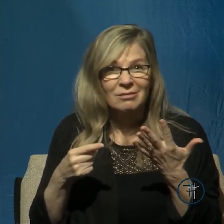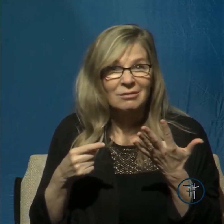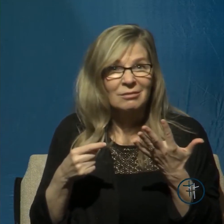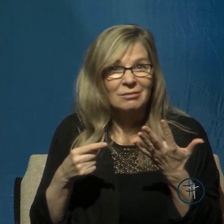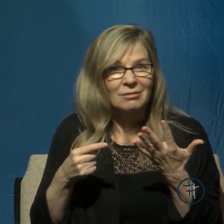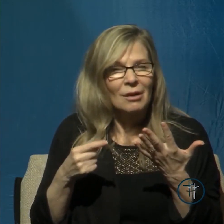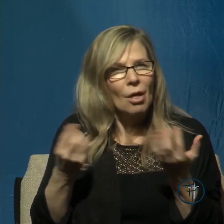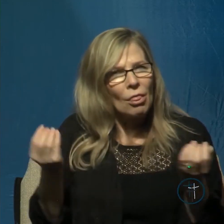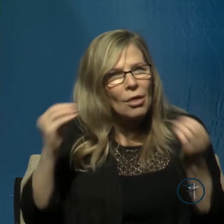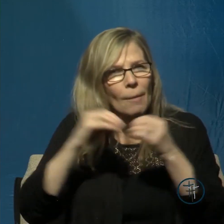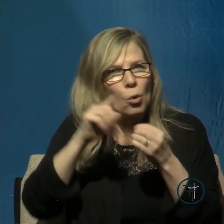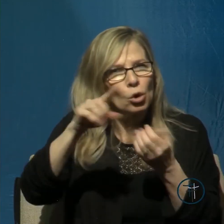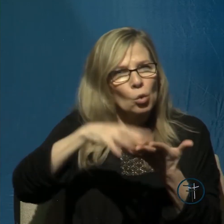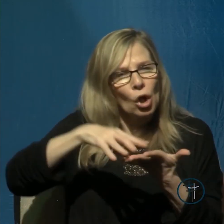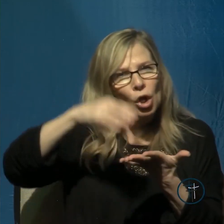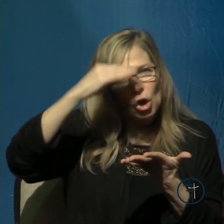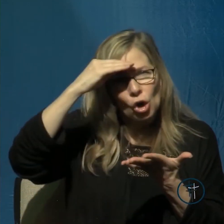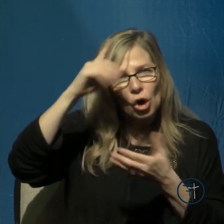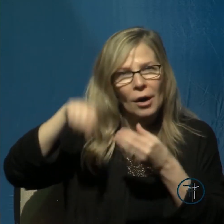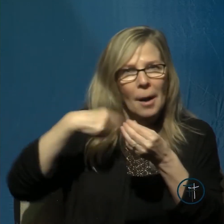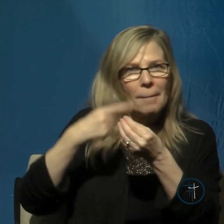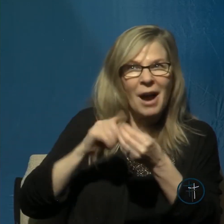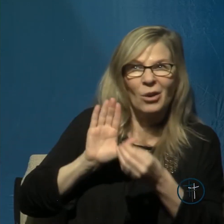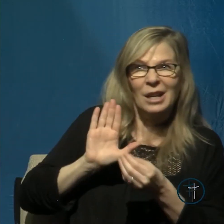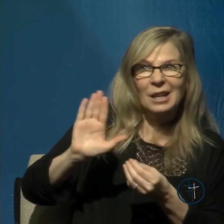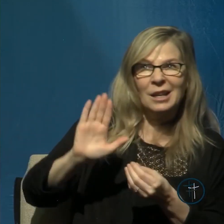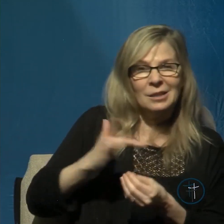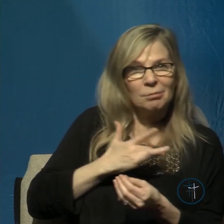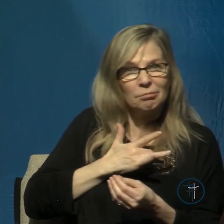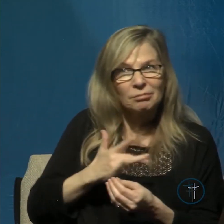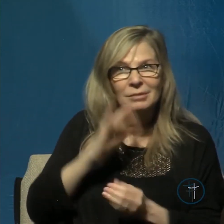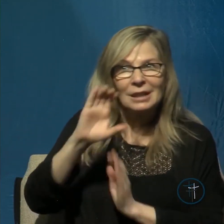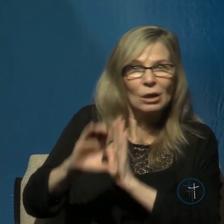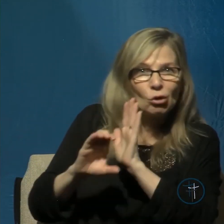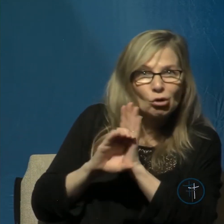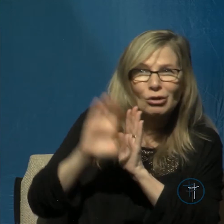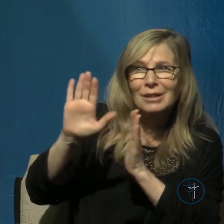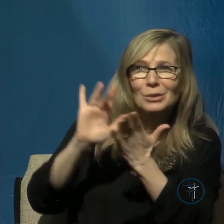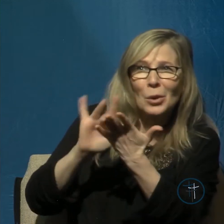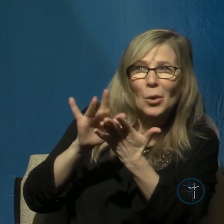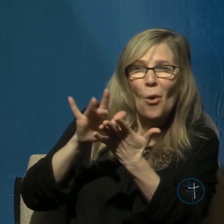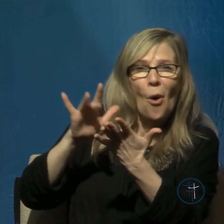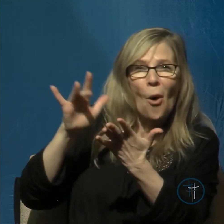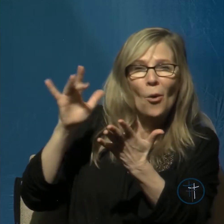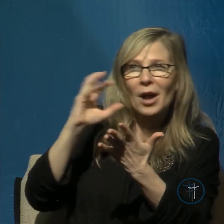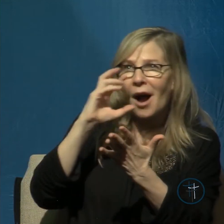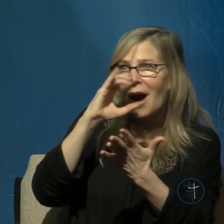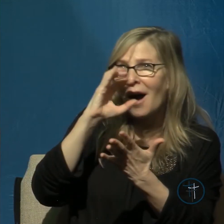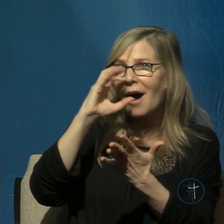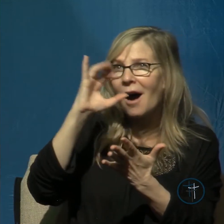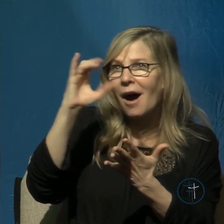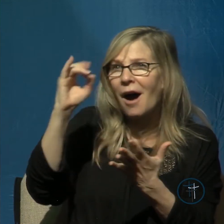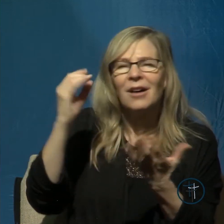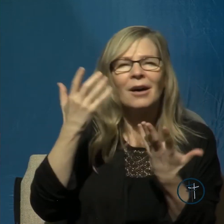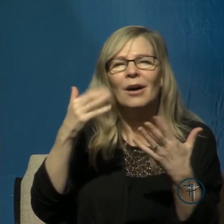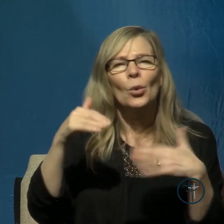him of God and his glory the greater will be your faith in him and the greater your faith the more you will be unmoved by